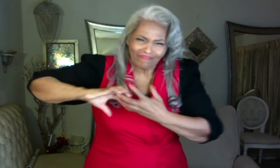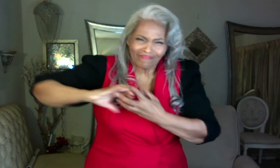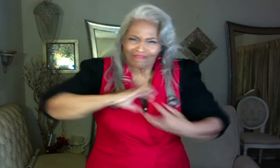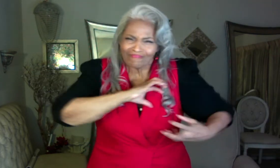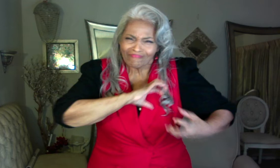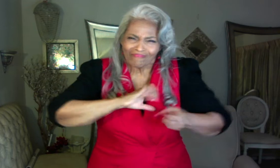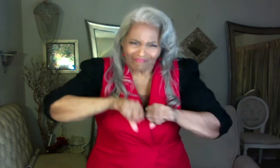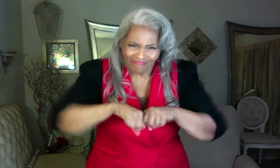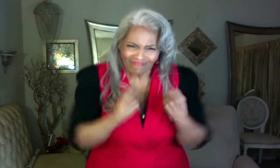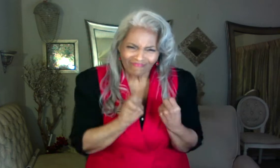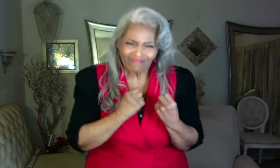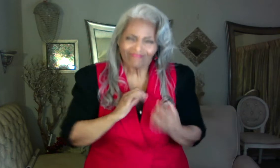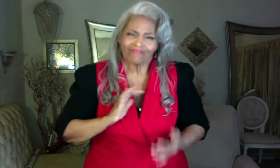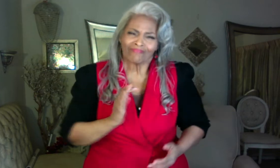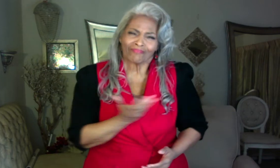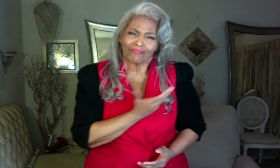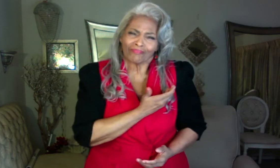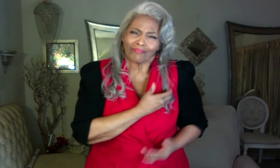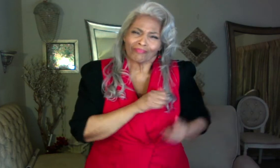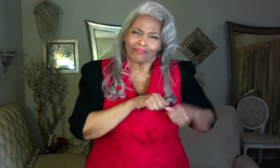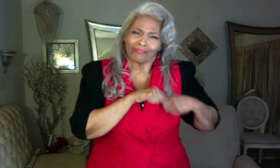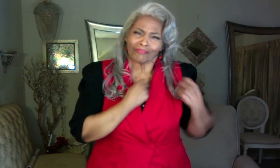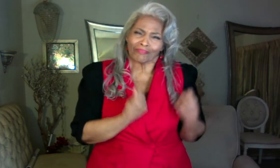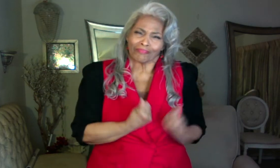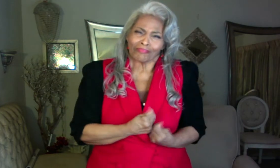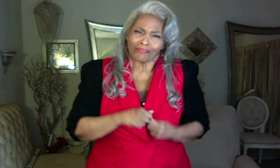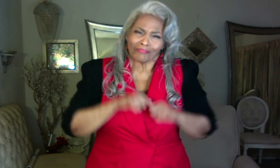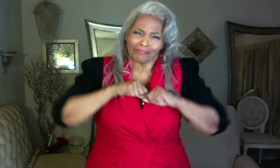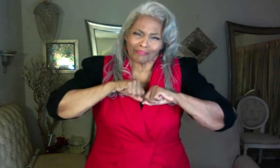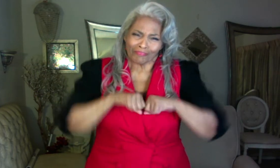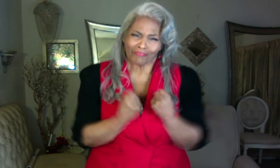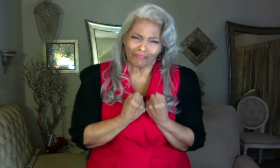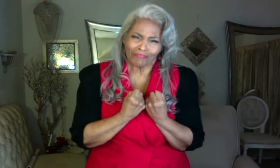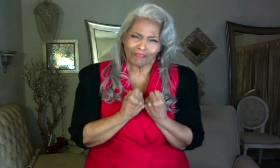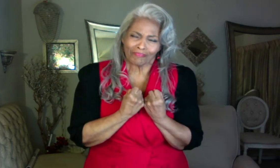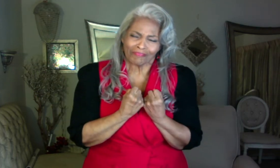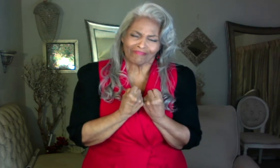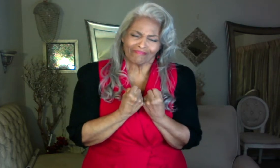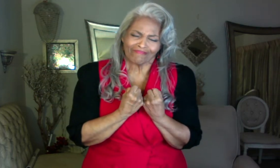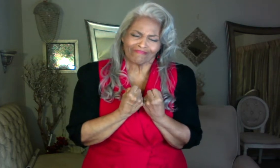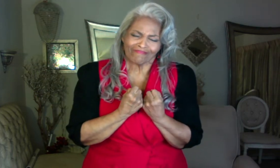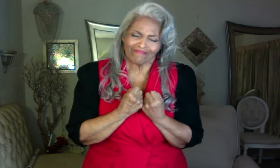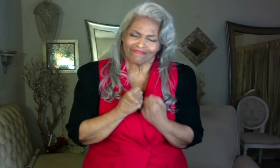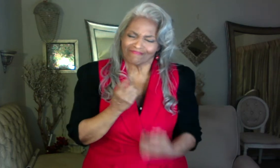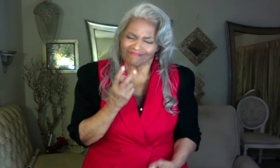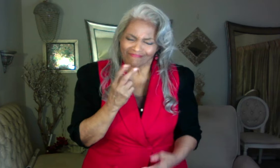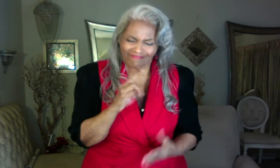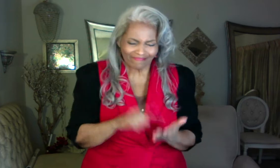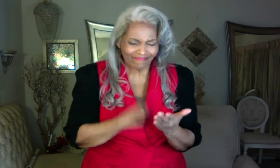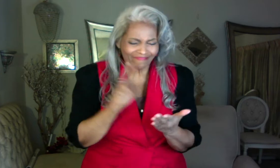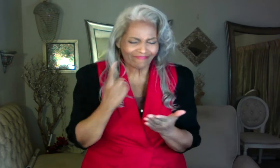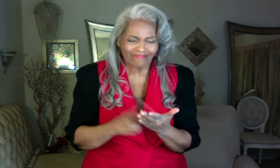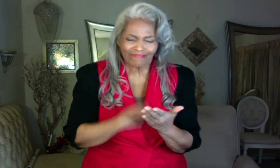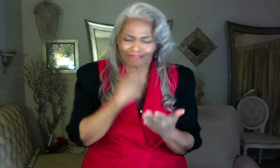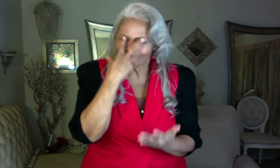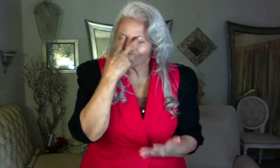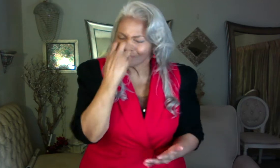Struggles that break our hearts in two sometimes